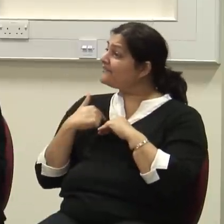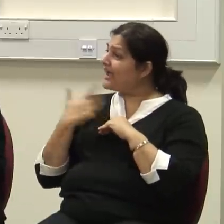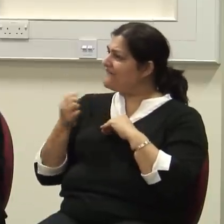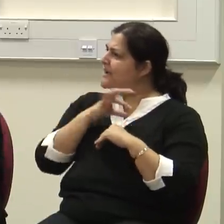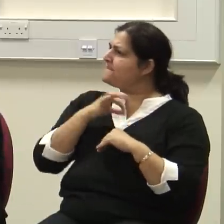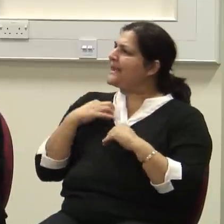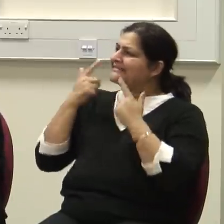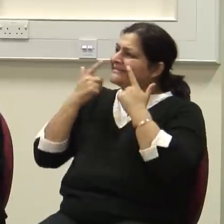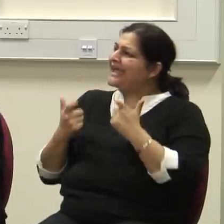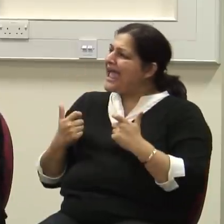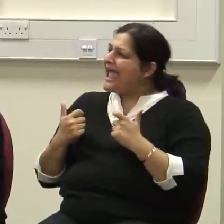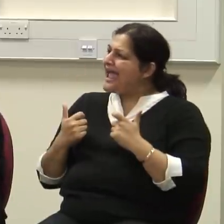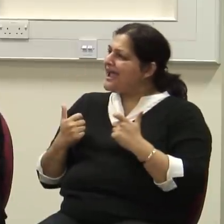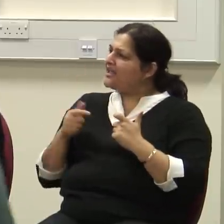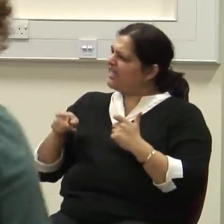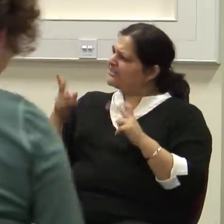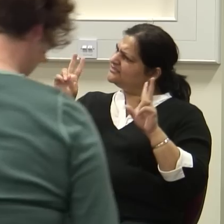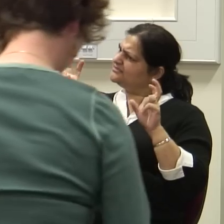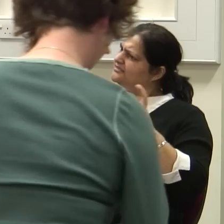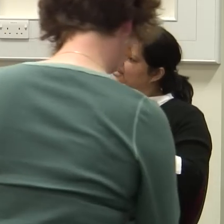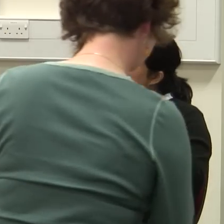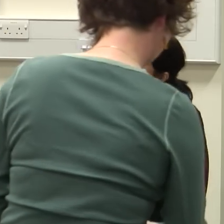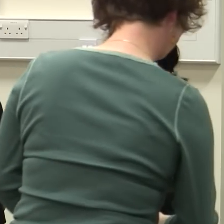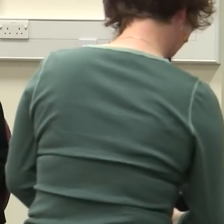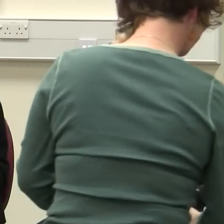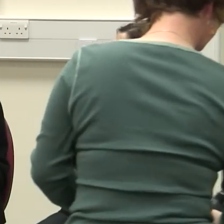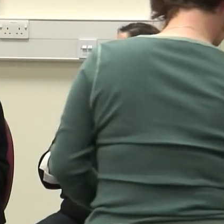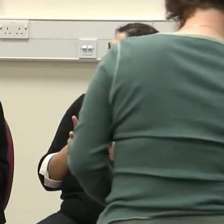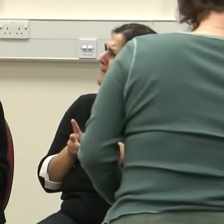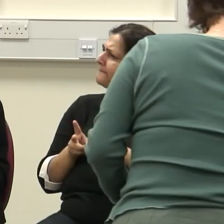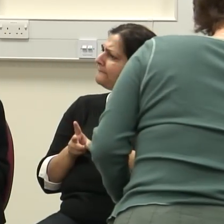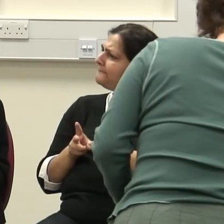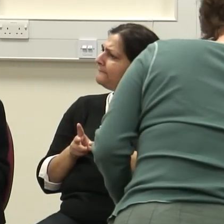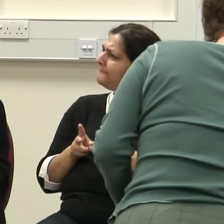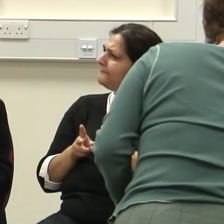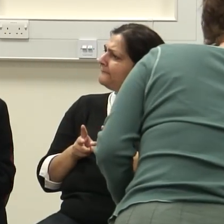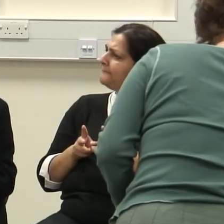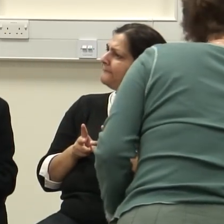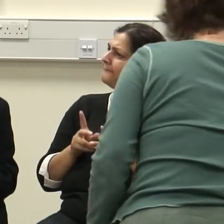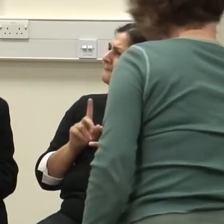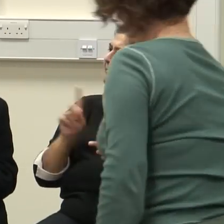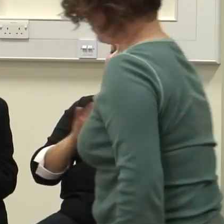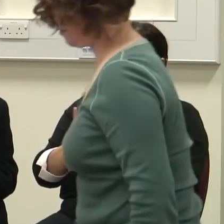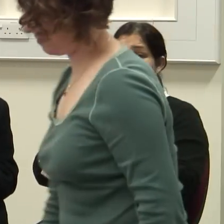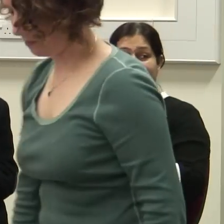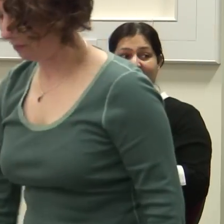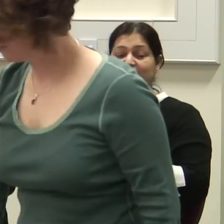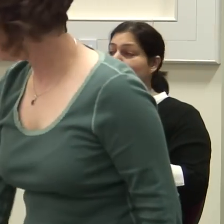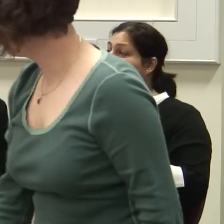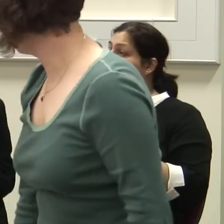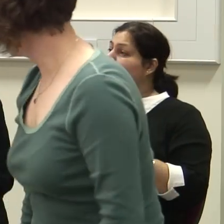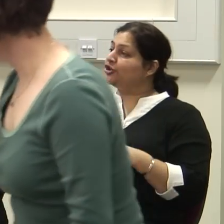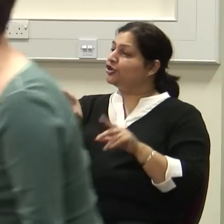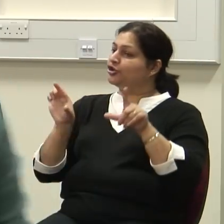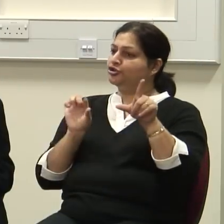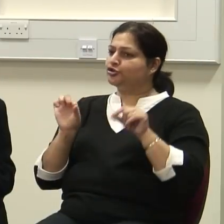So that's a nationalized system. Except you have a choice who to go to. And then that depends on the same factors that you raised